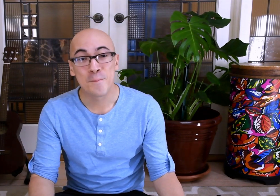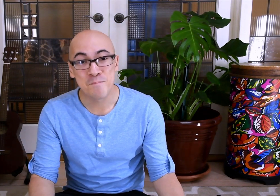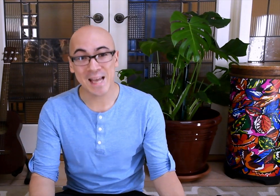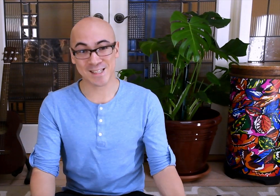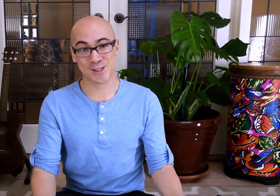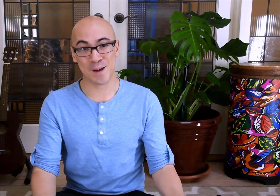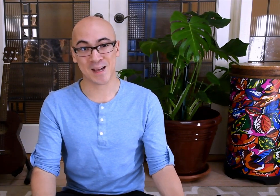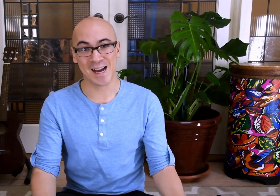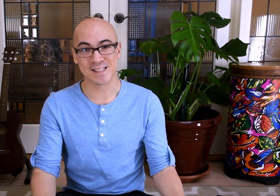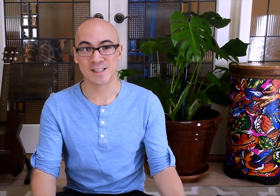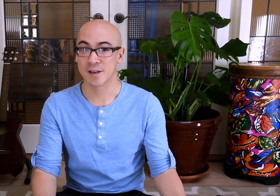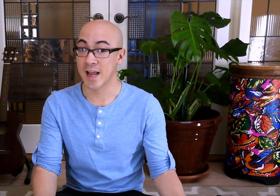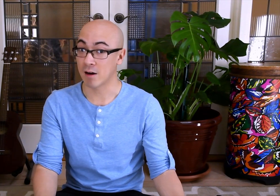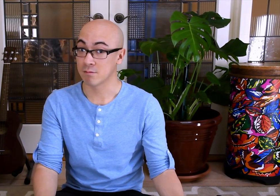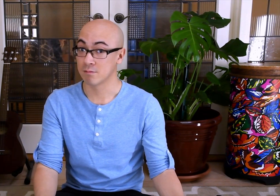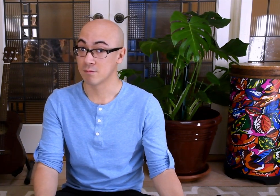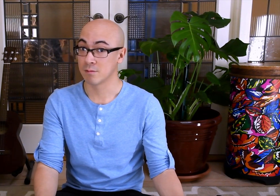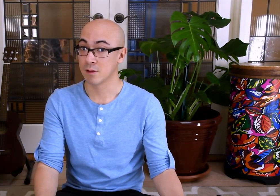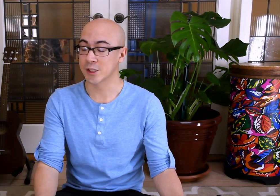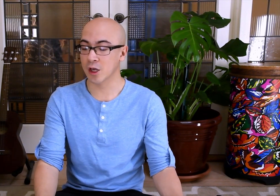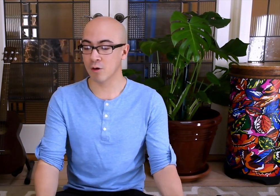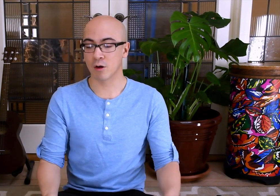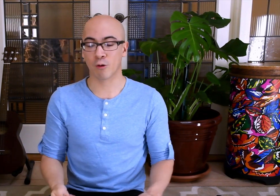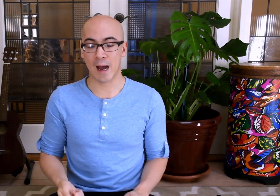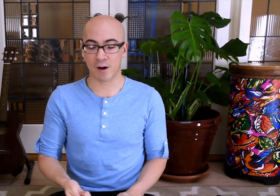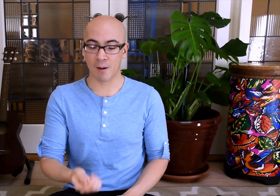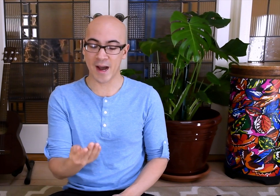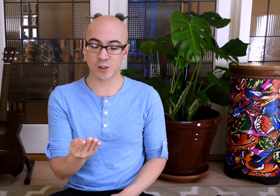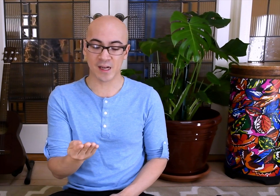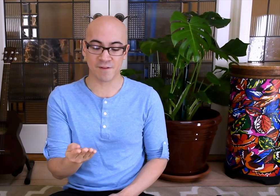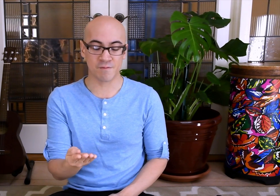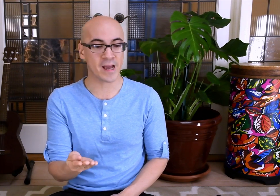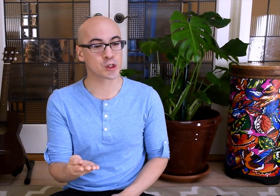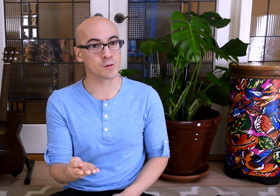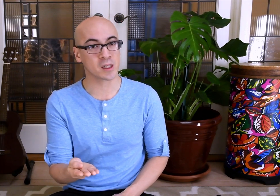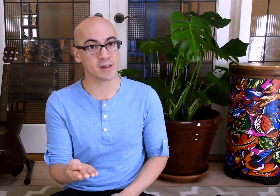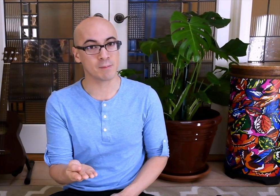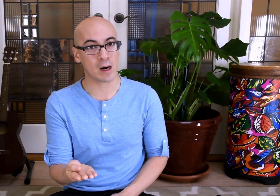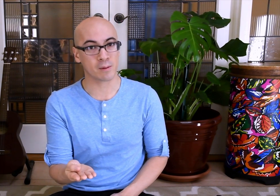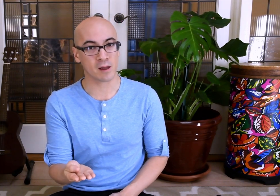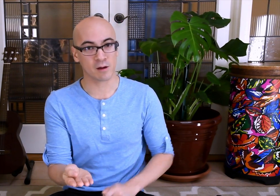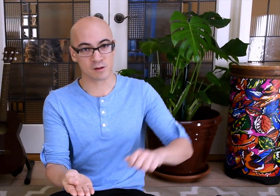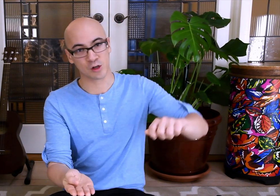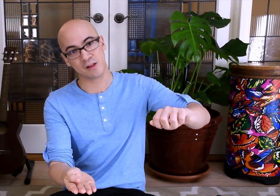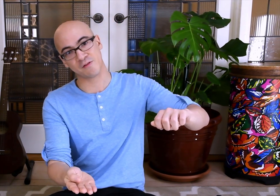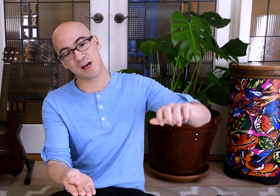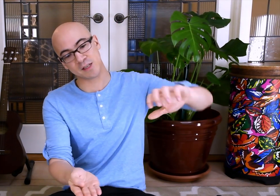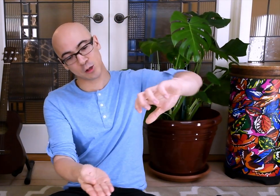Amazing job, guys. Now, let's go grab our imaginary knife. Make sure we clean it properly. Turn on the faucet.